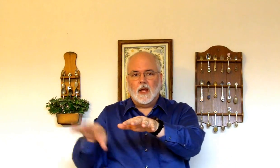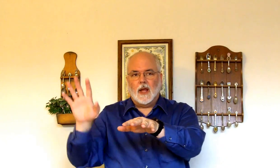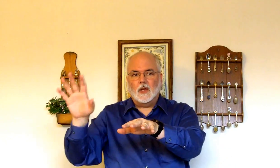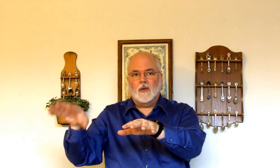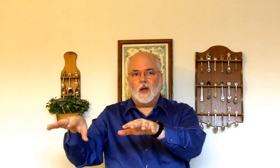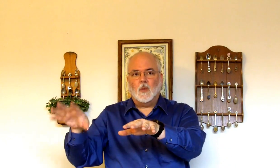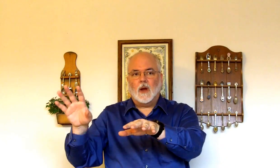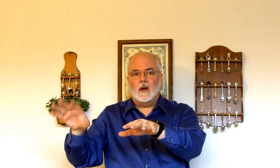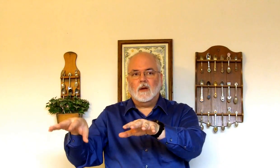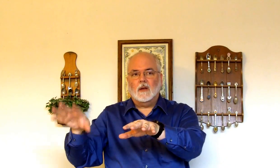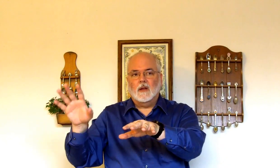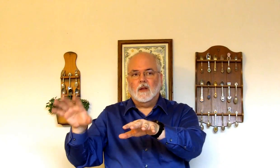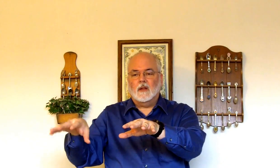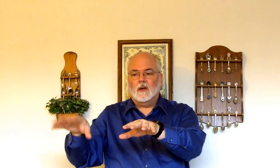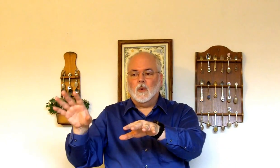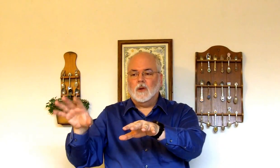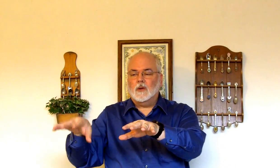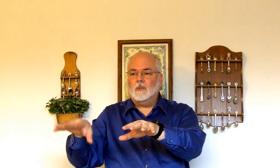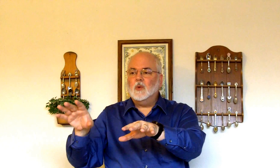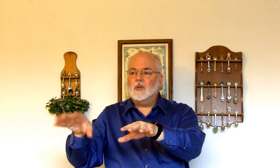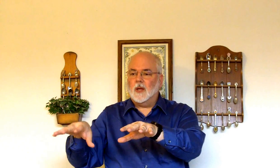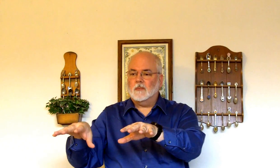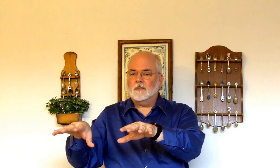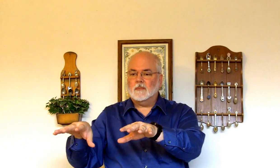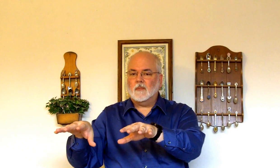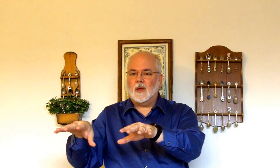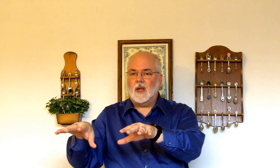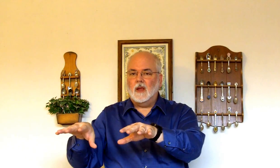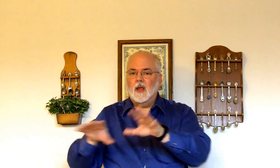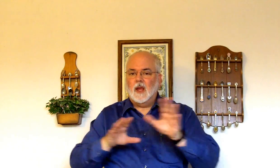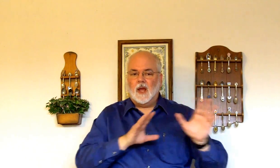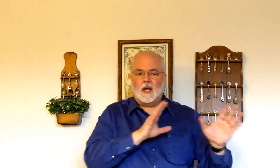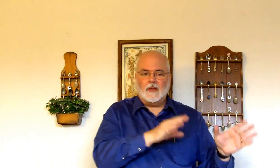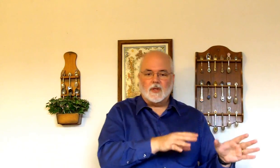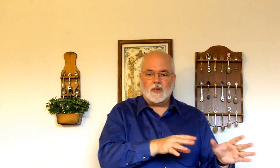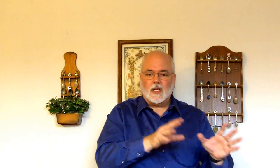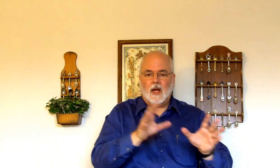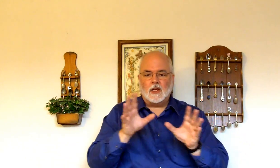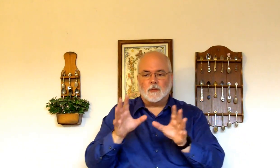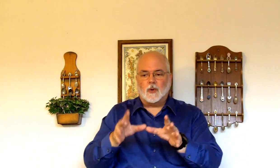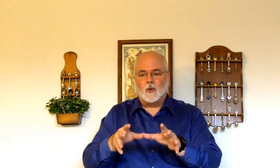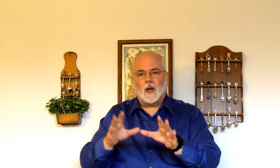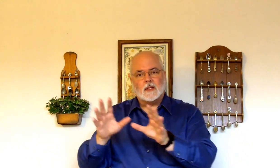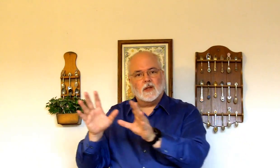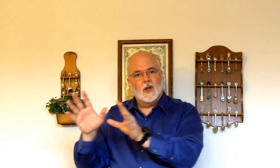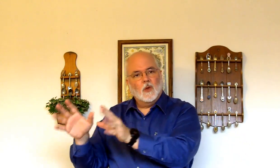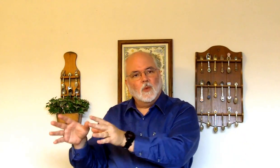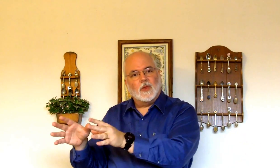And, you've got where they're going to abuse him. Okay. And, let their signs progress with